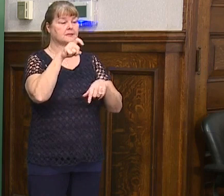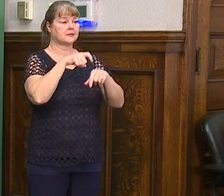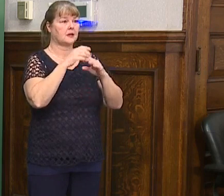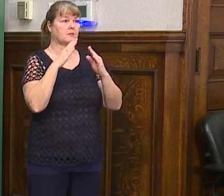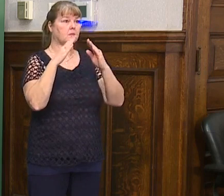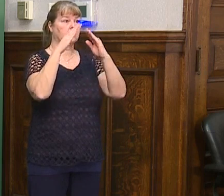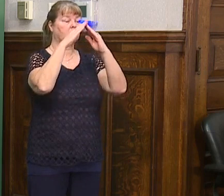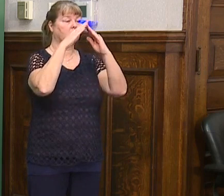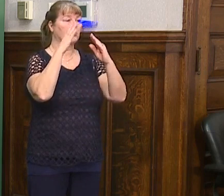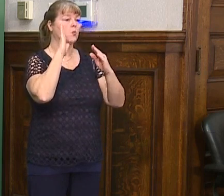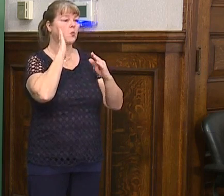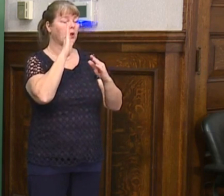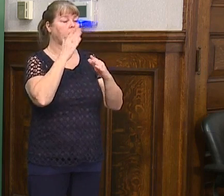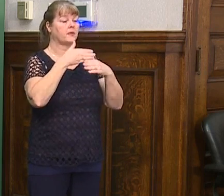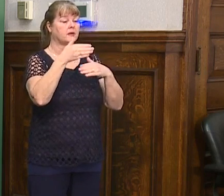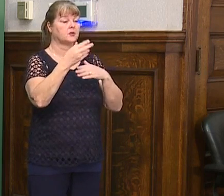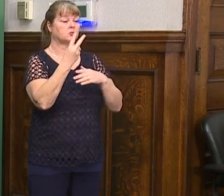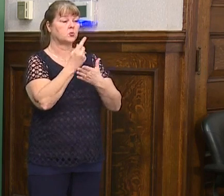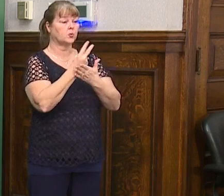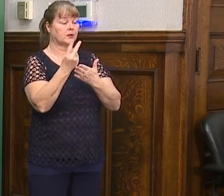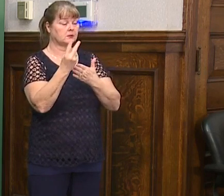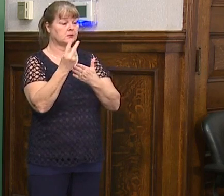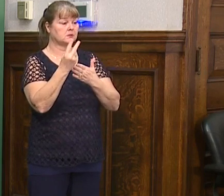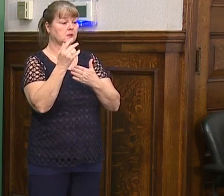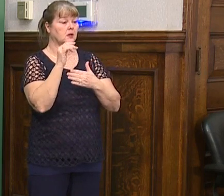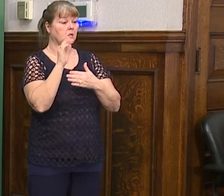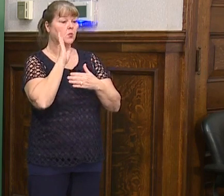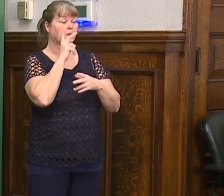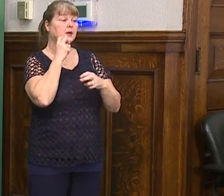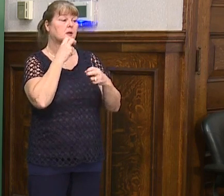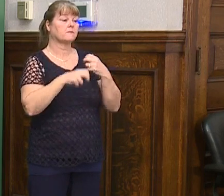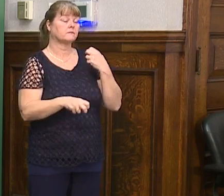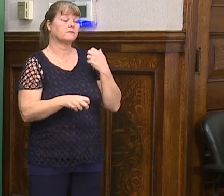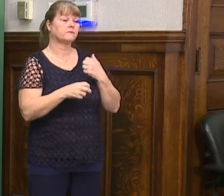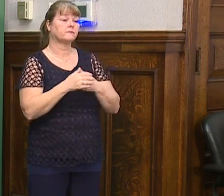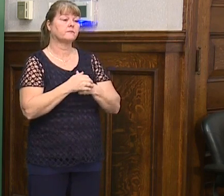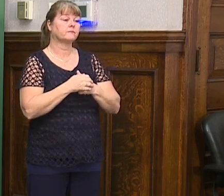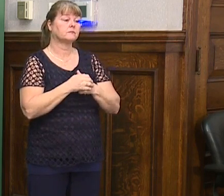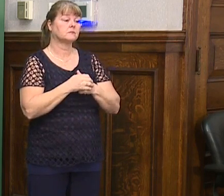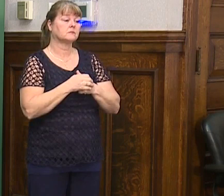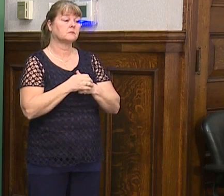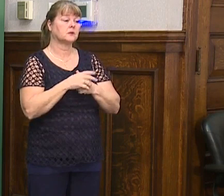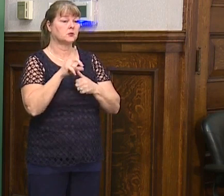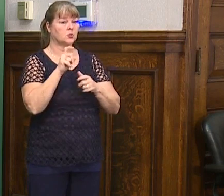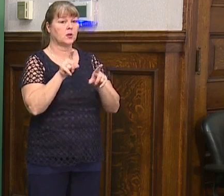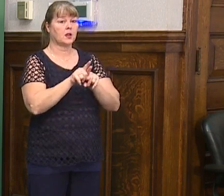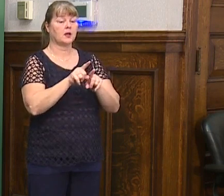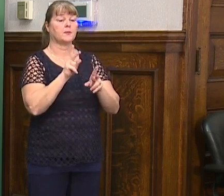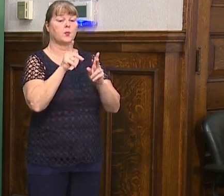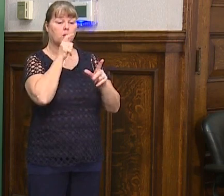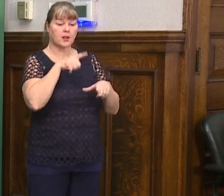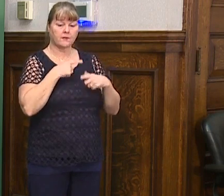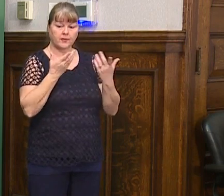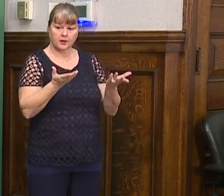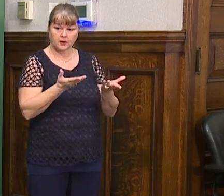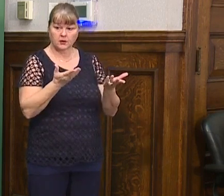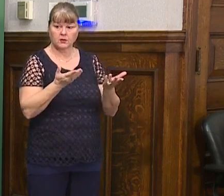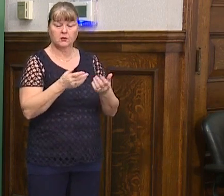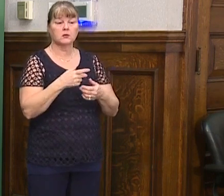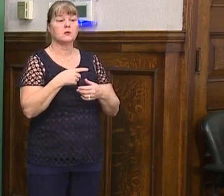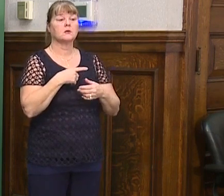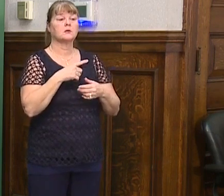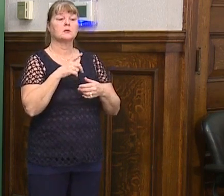Um, and we know that the next two weeks are going to be a little rough. So let's do like savannians do. Um,